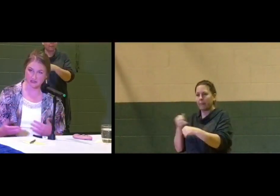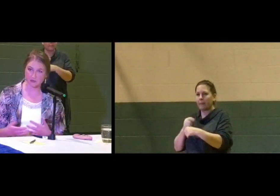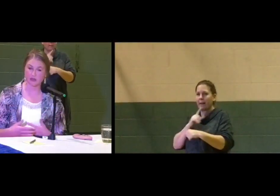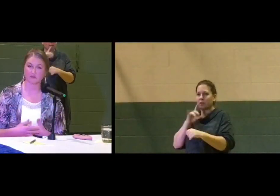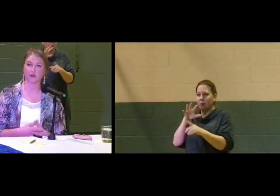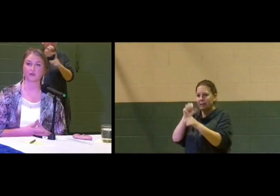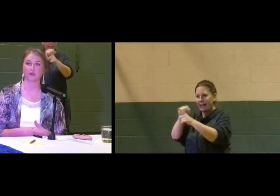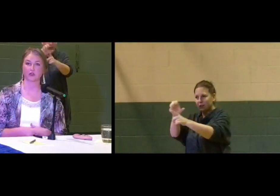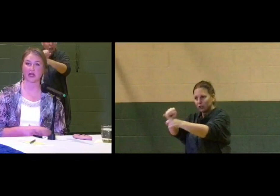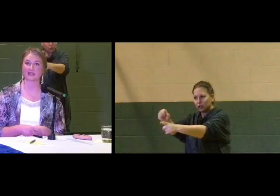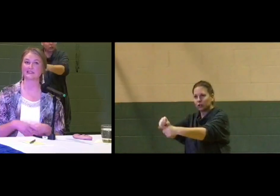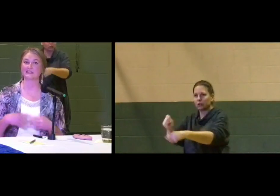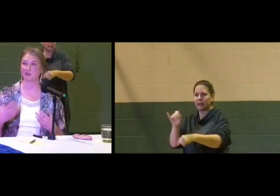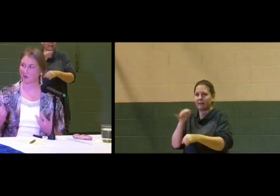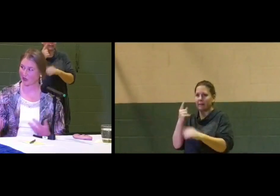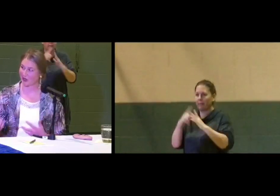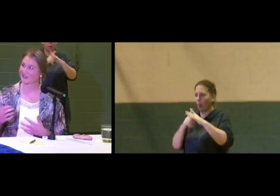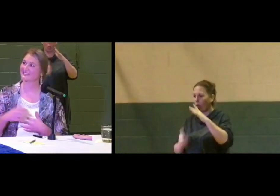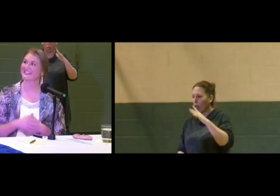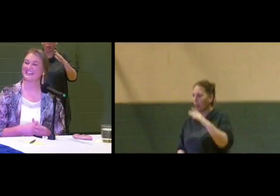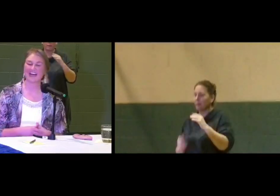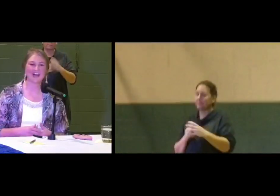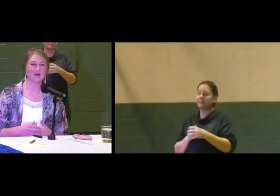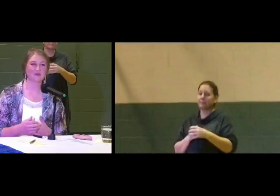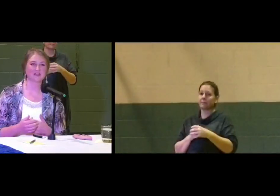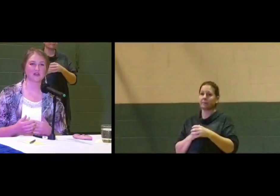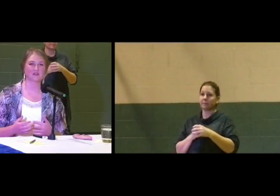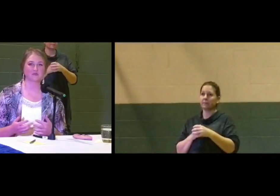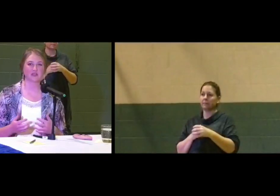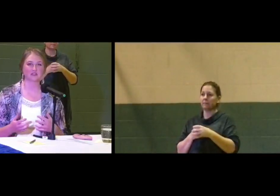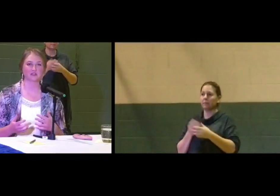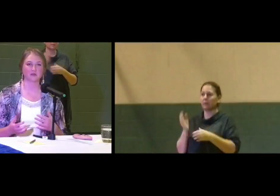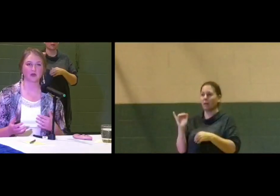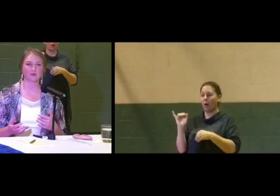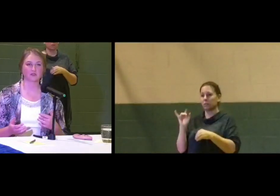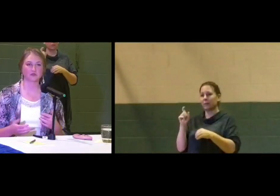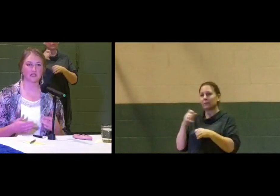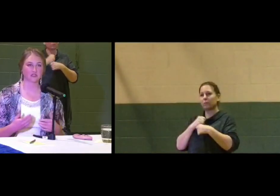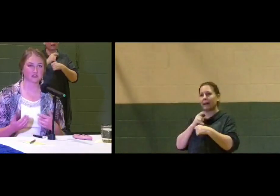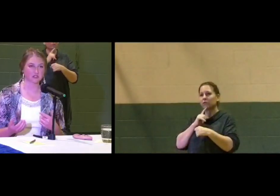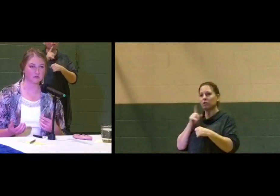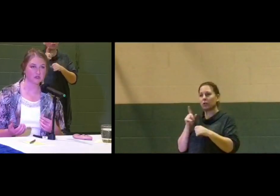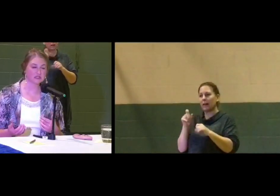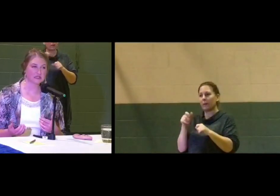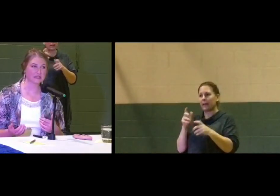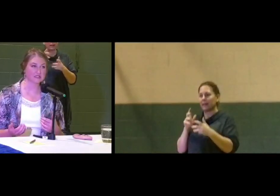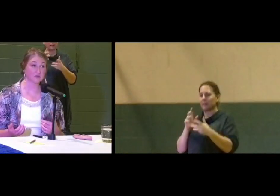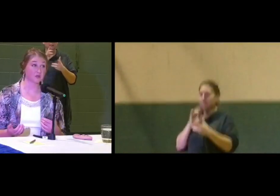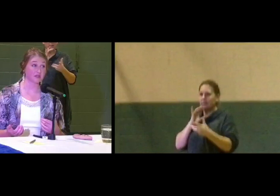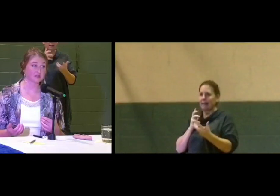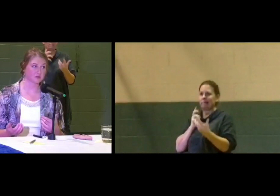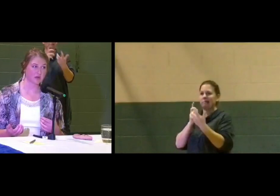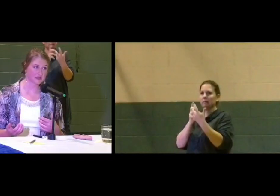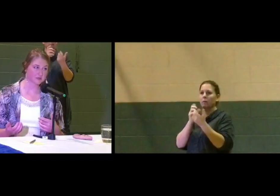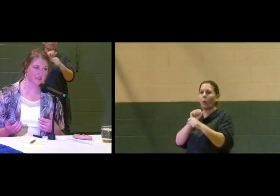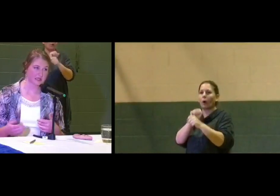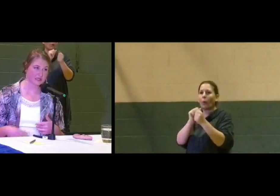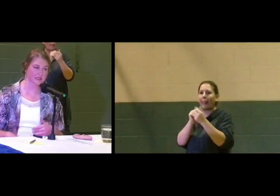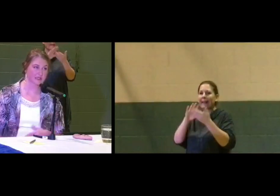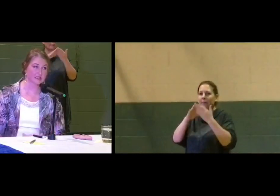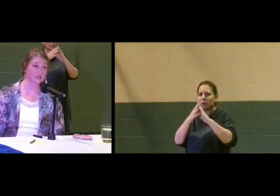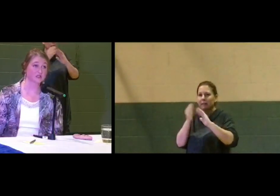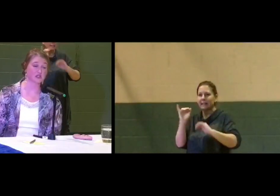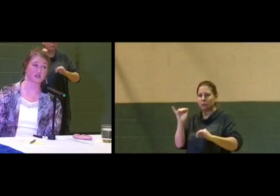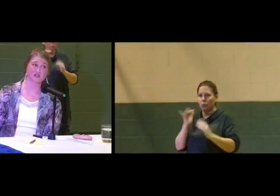catch things that may fall through the cracks in some regards, but then also making sure that we're able to engage the community in as many ways as we possibly